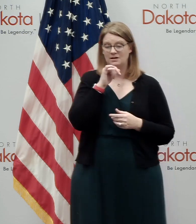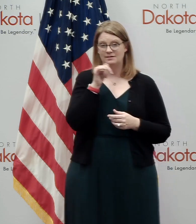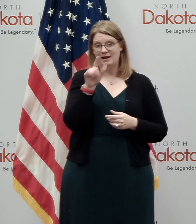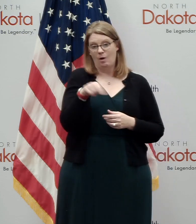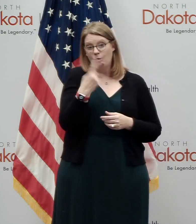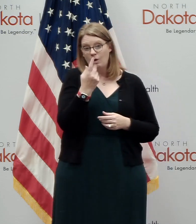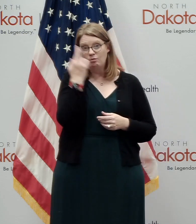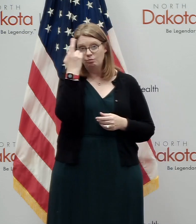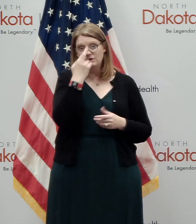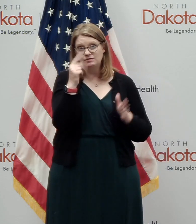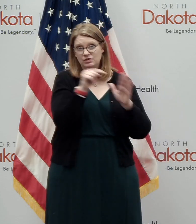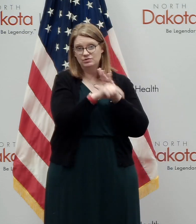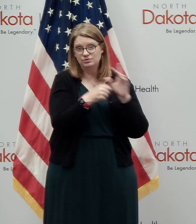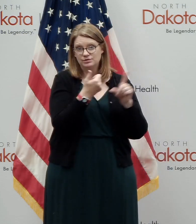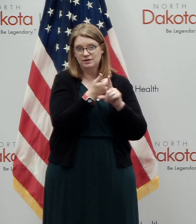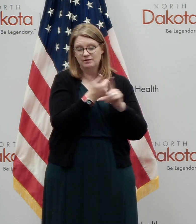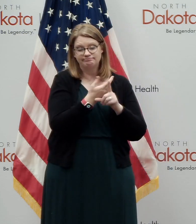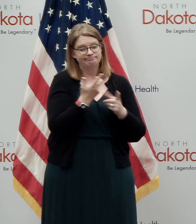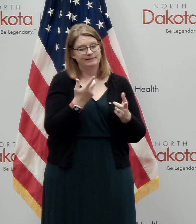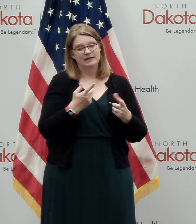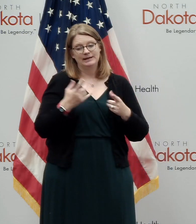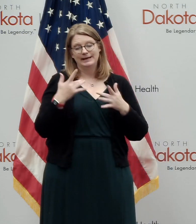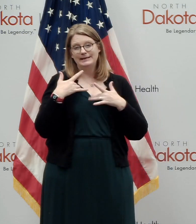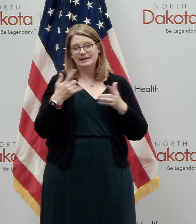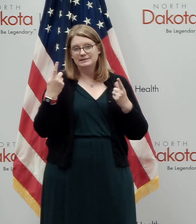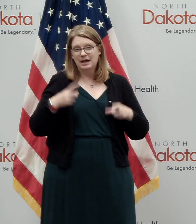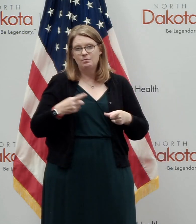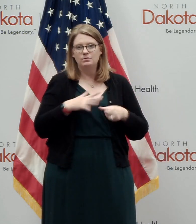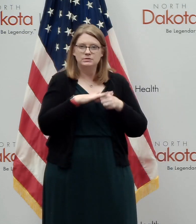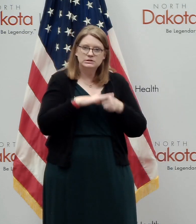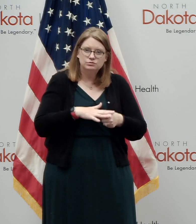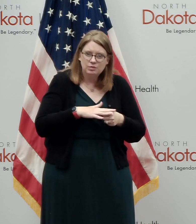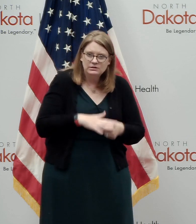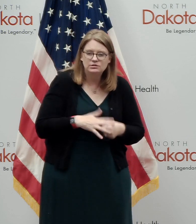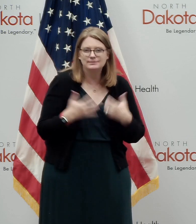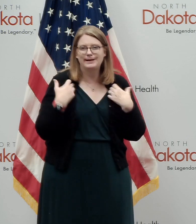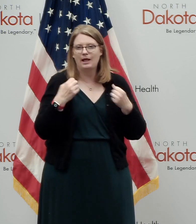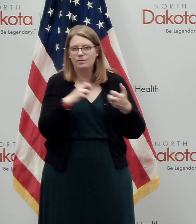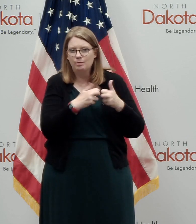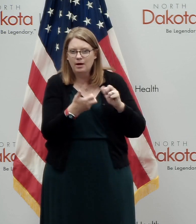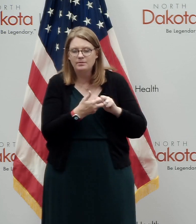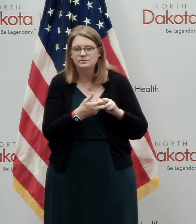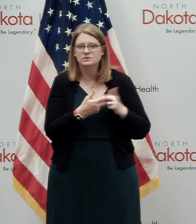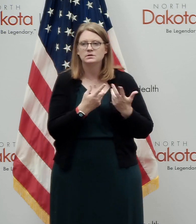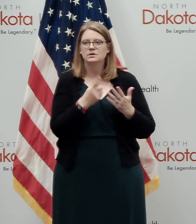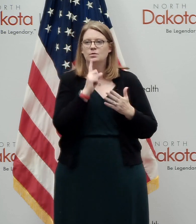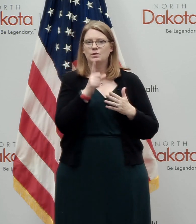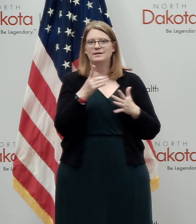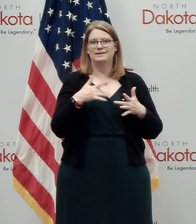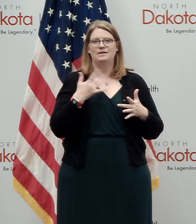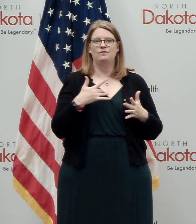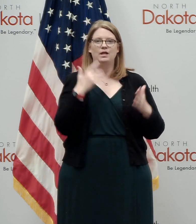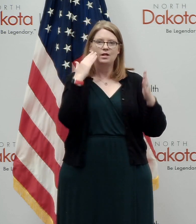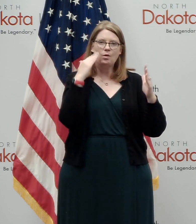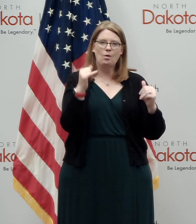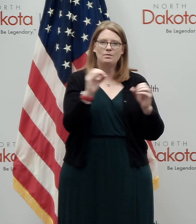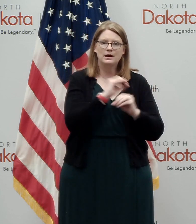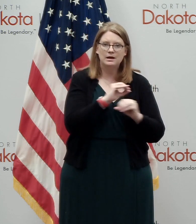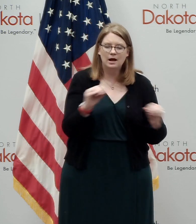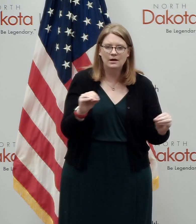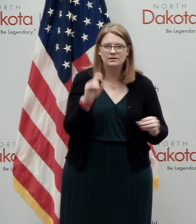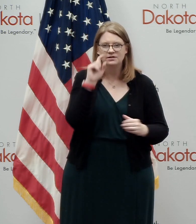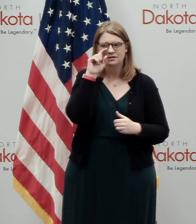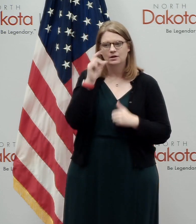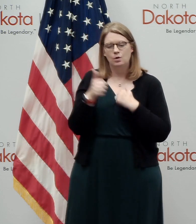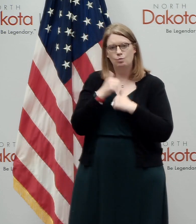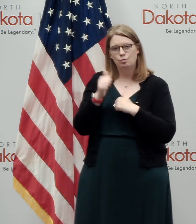suicide. However, most often occurs when stressors and health issues converge to create an experience of hopelessness and despair. Risk